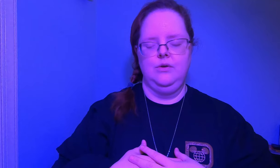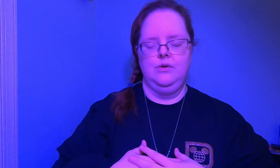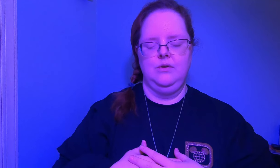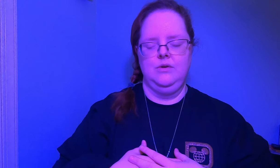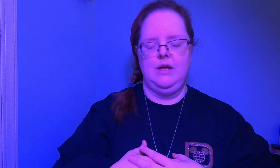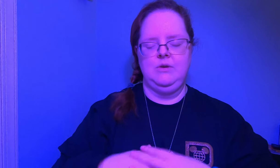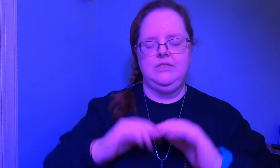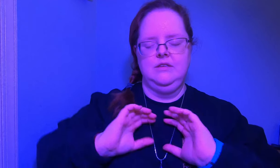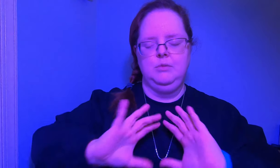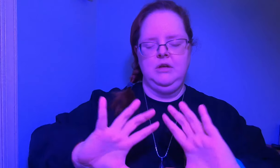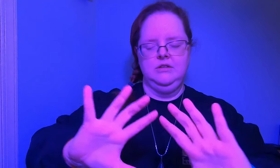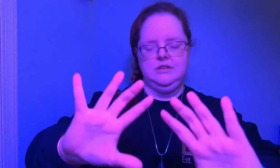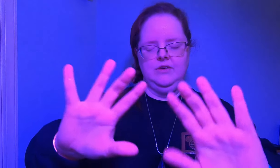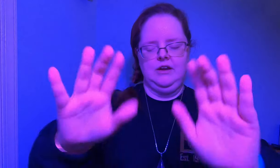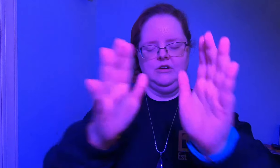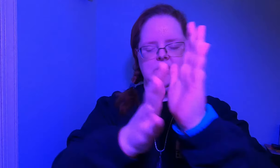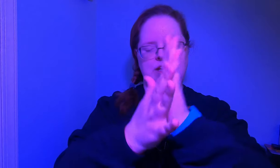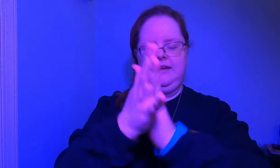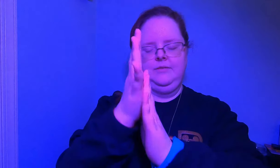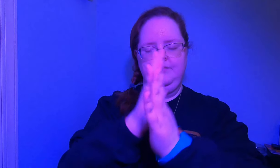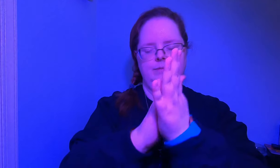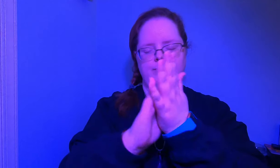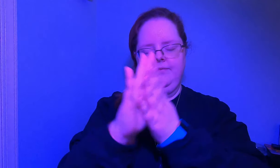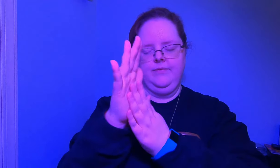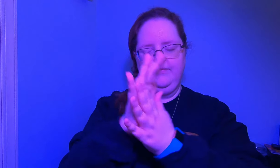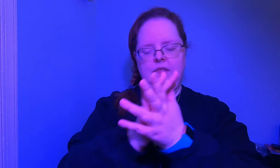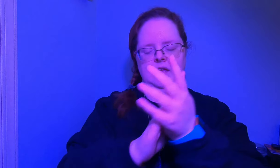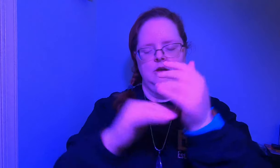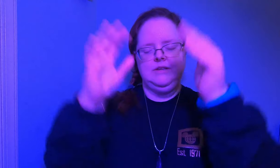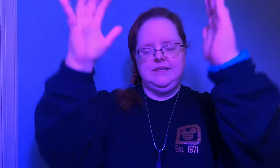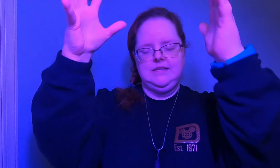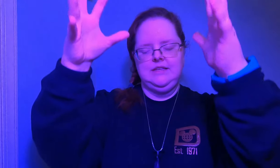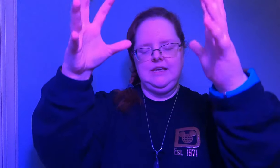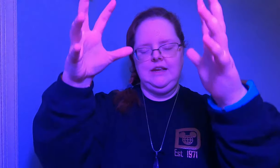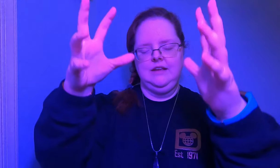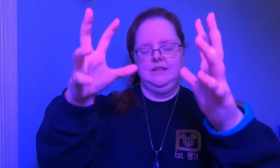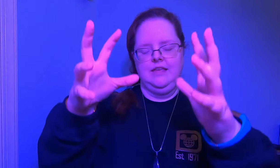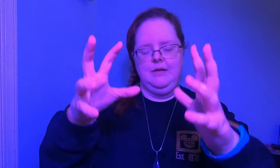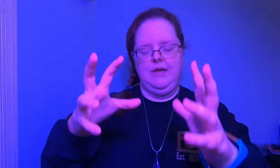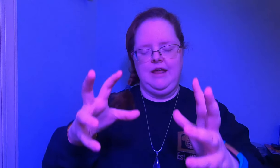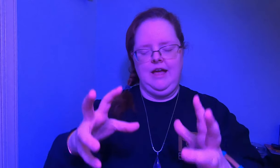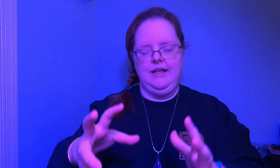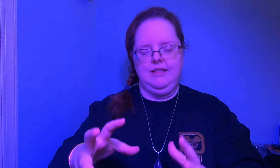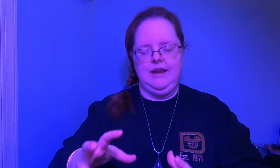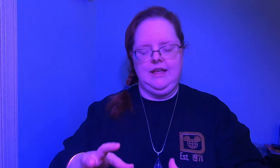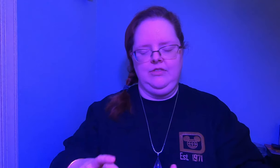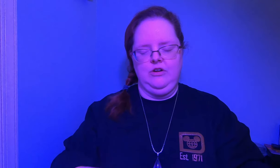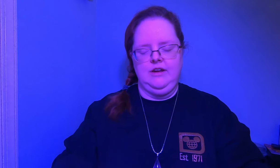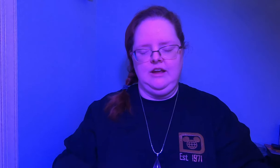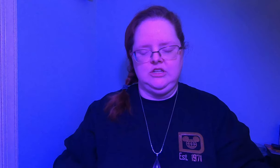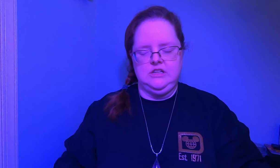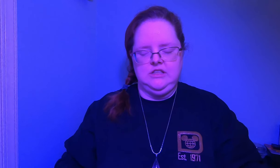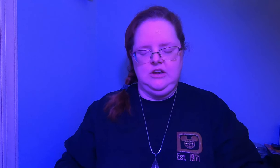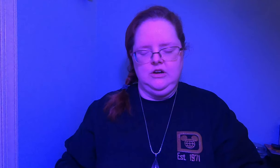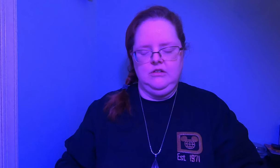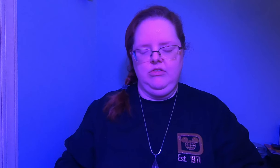and with this pulse of energy we see it sinking into them and highlighting their connection to the earth